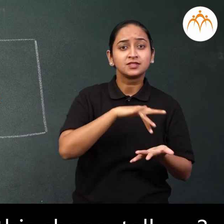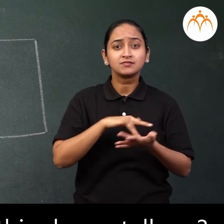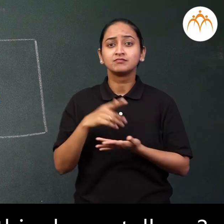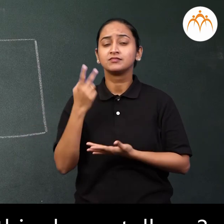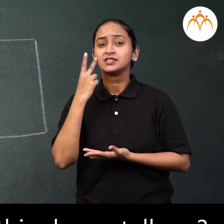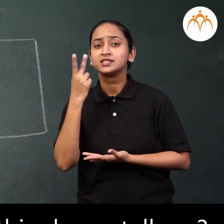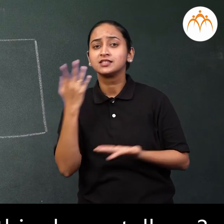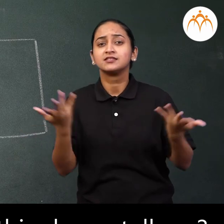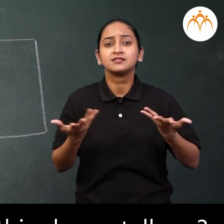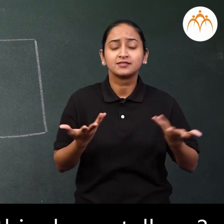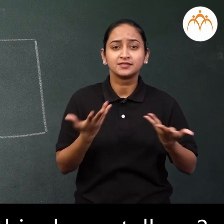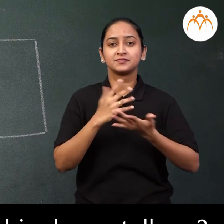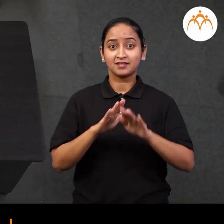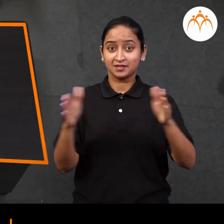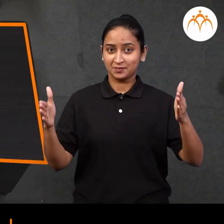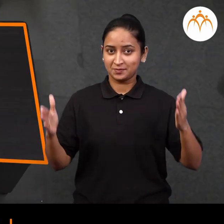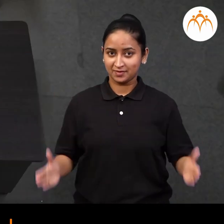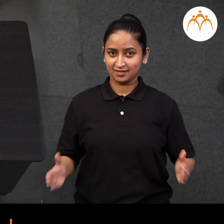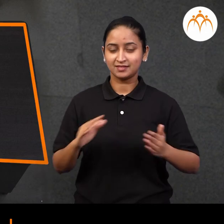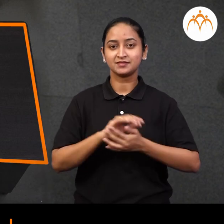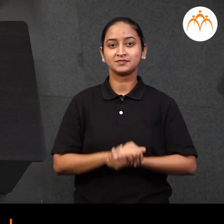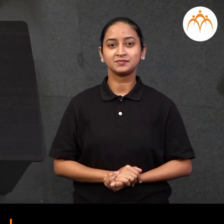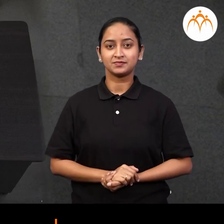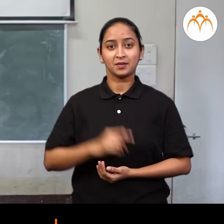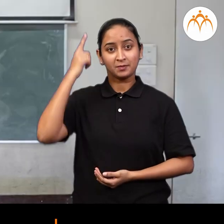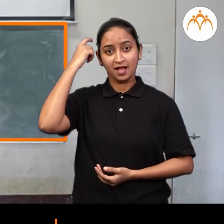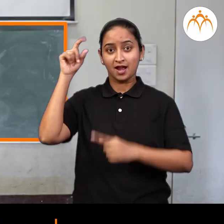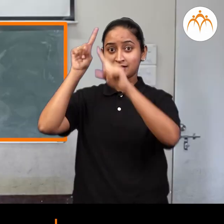shape? Tell me. Table. Blackboard.